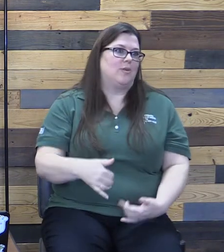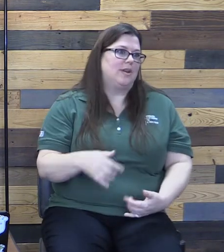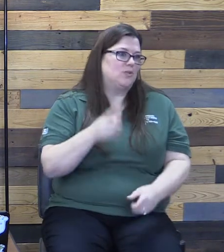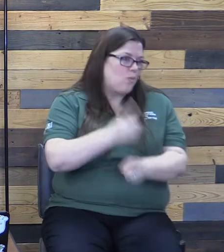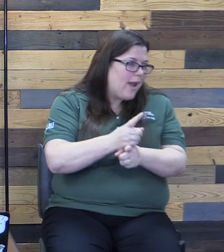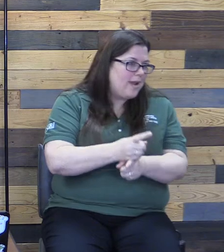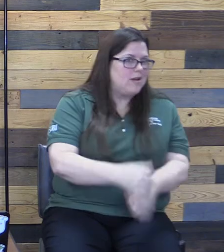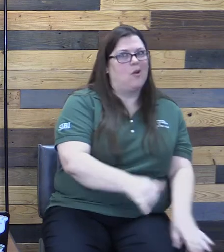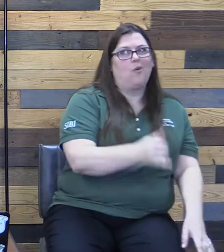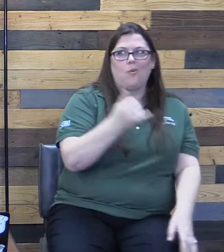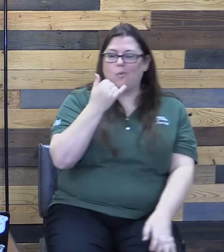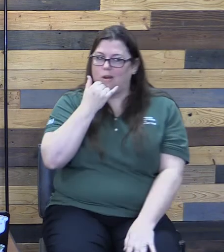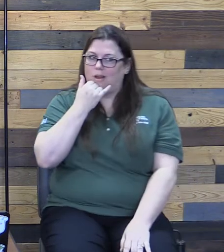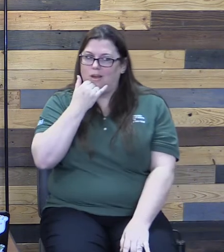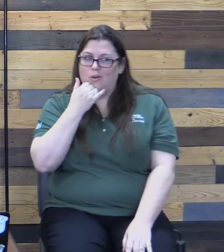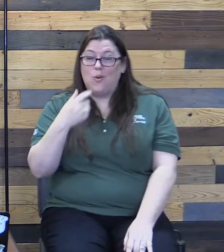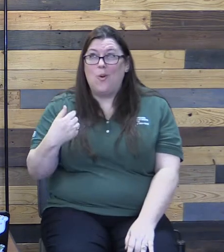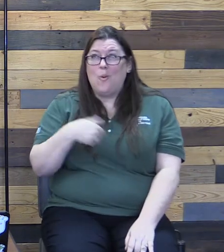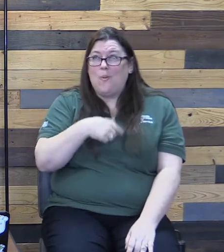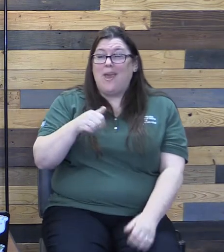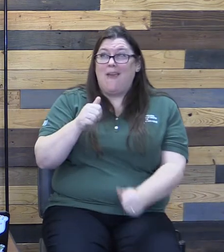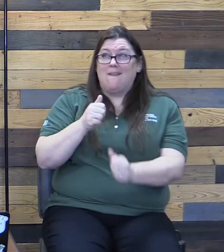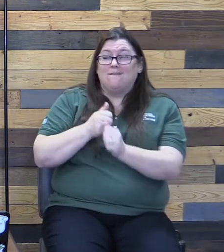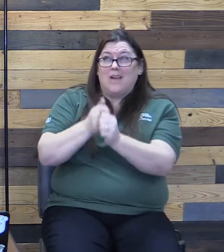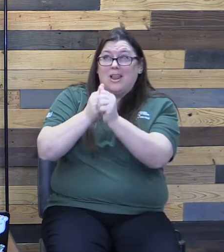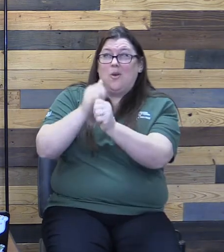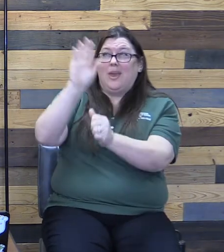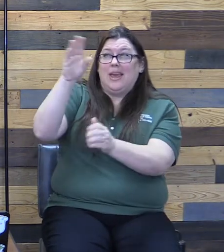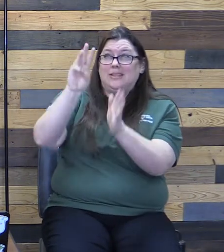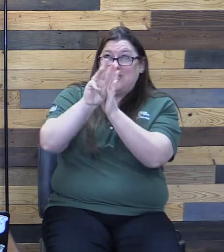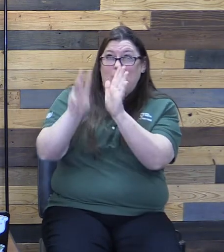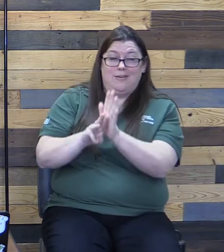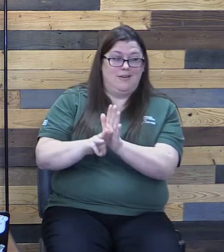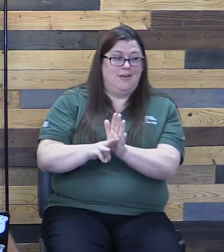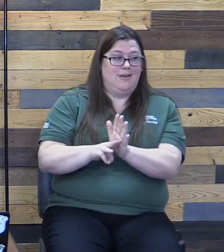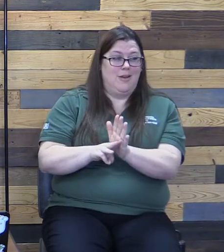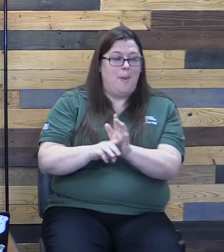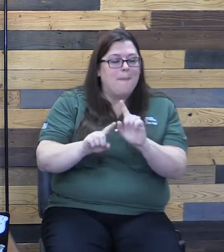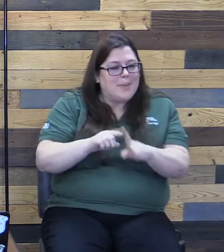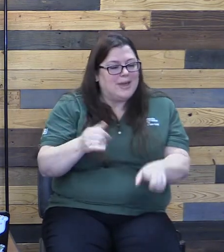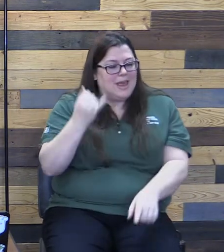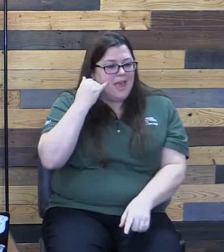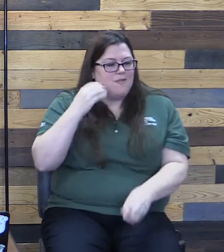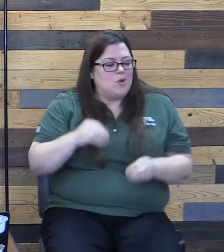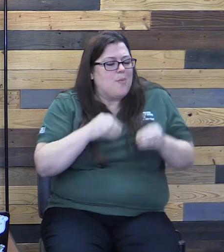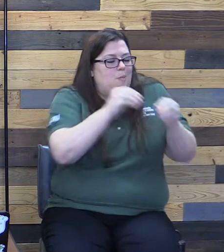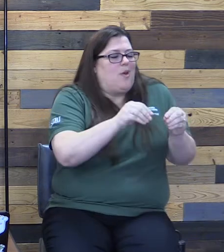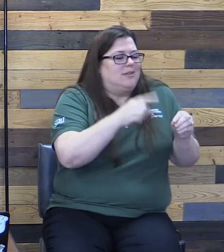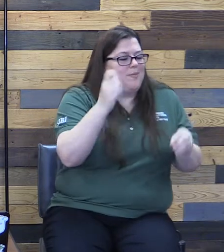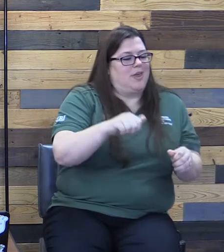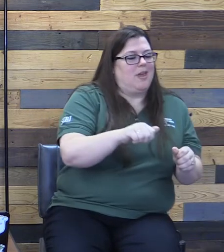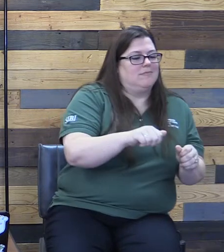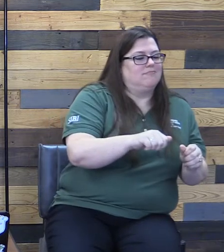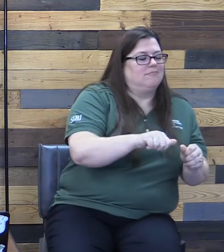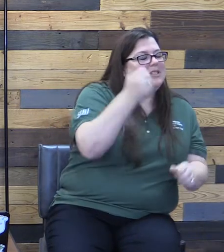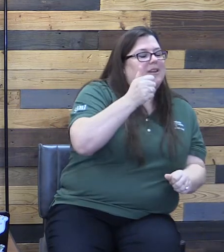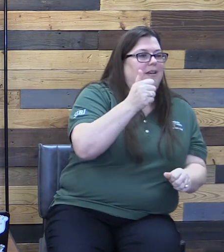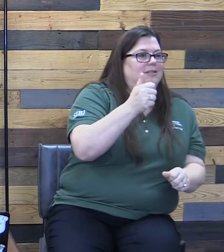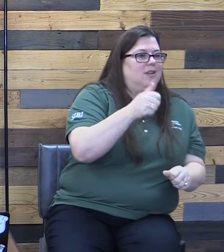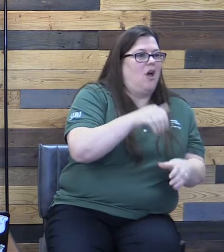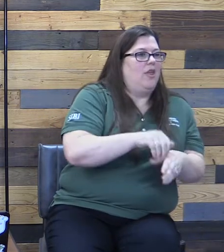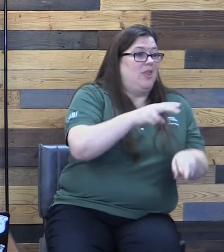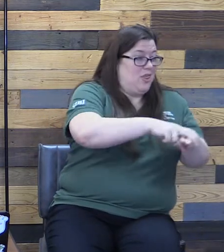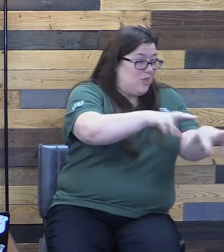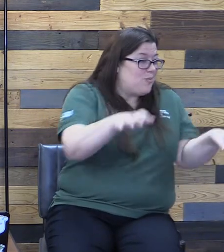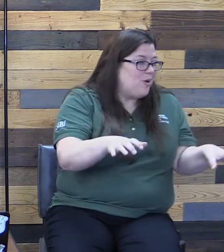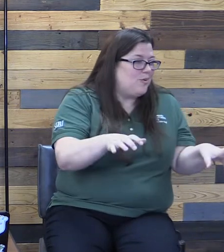We follow his will. But when we put something else on the throne, we start following after that. And guess what, guys? We know